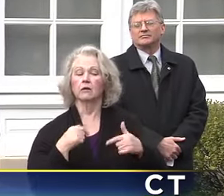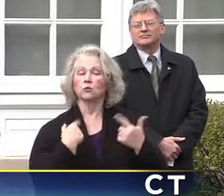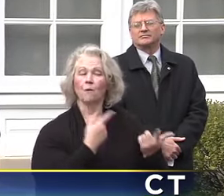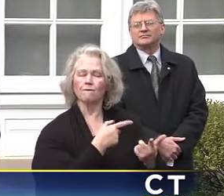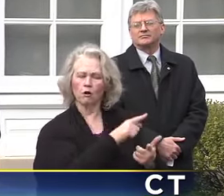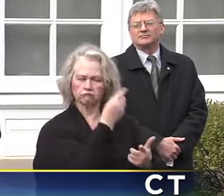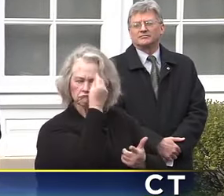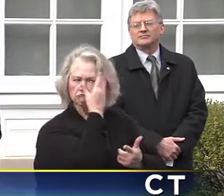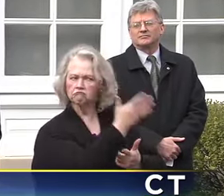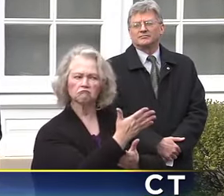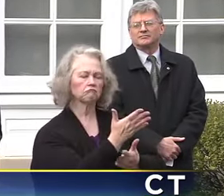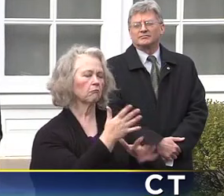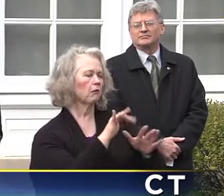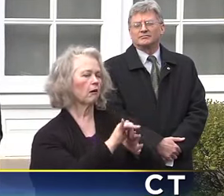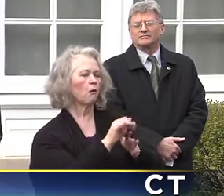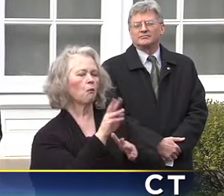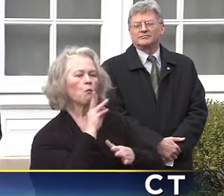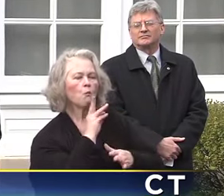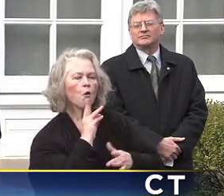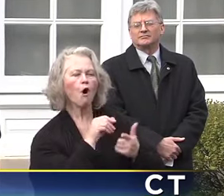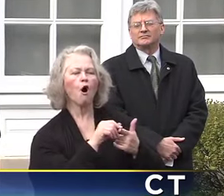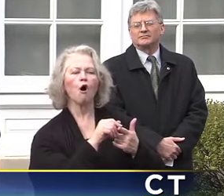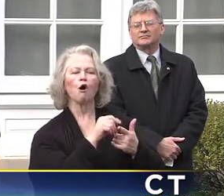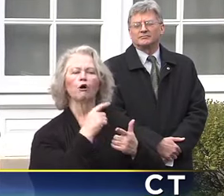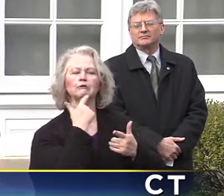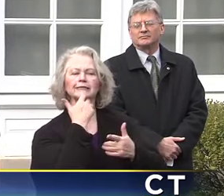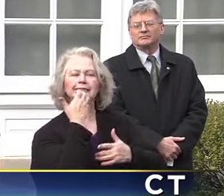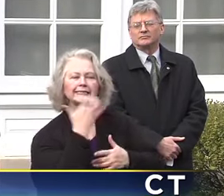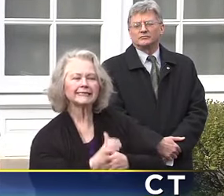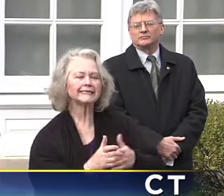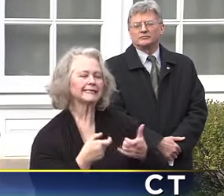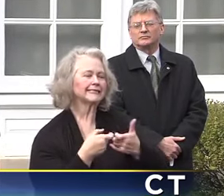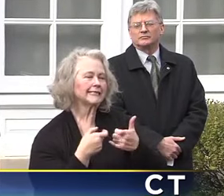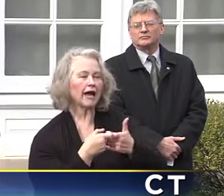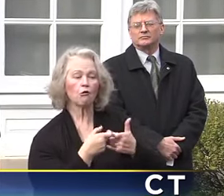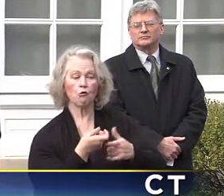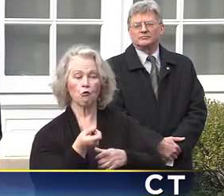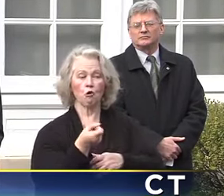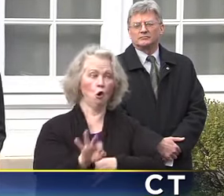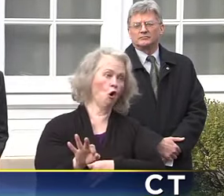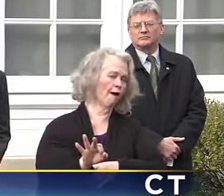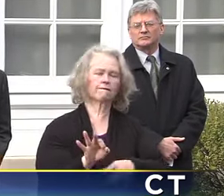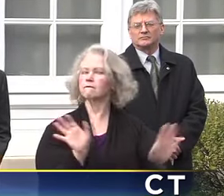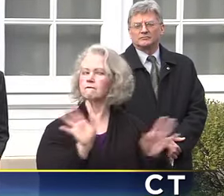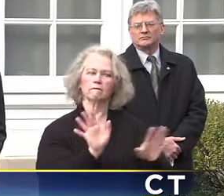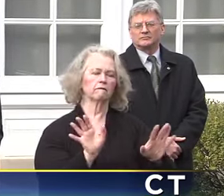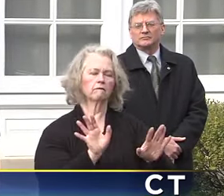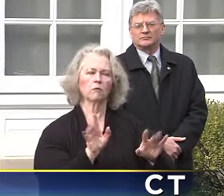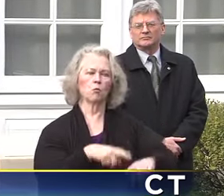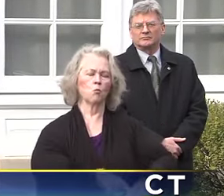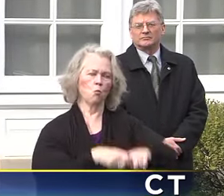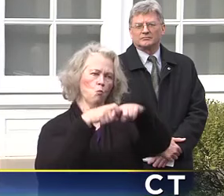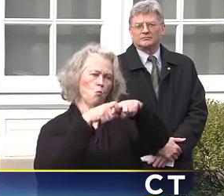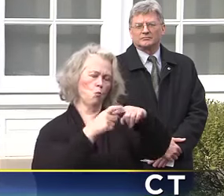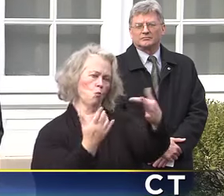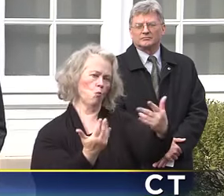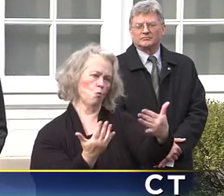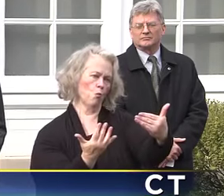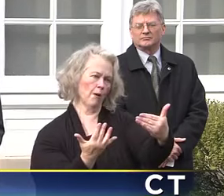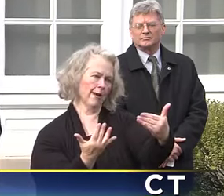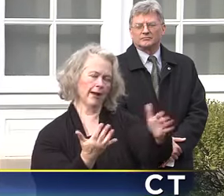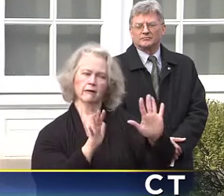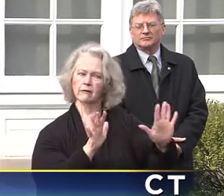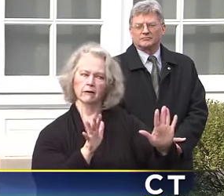terminations for water, soar, electricity, as well as gas to make sure businesses and individuals don't need to worry about their